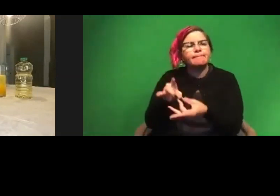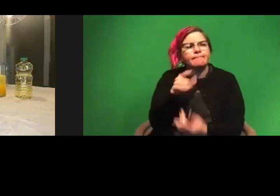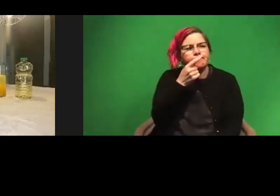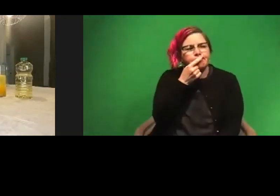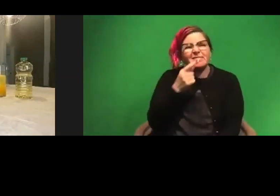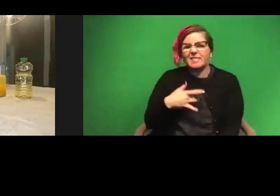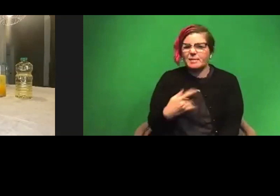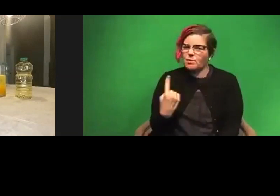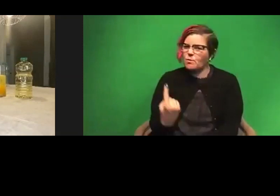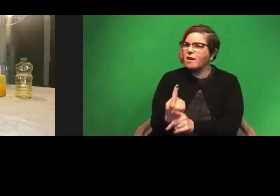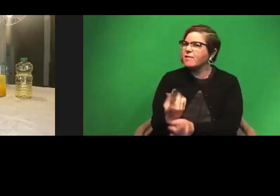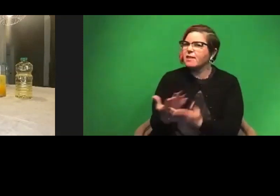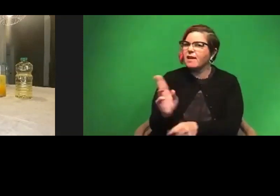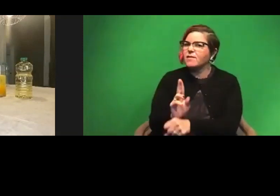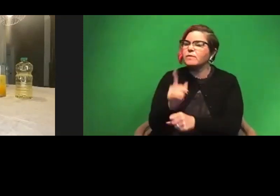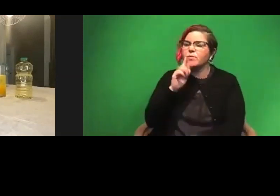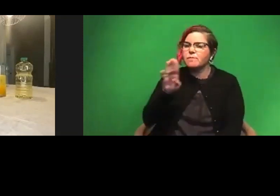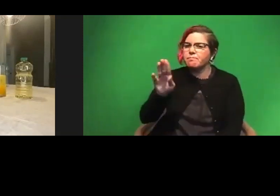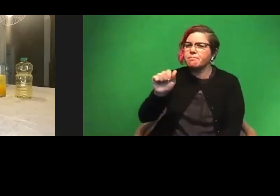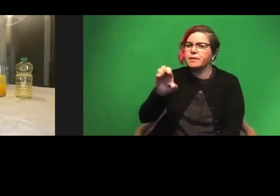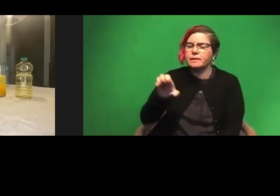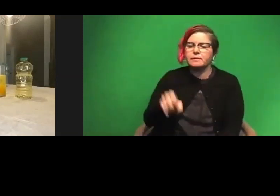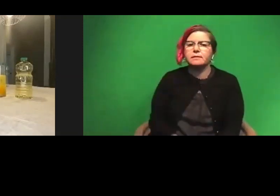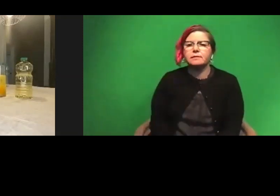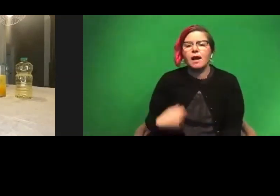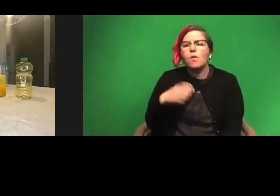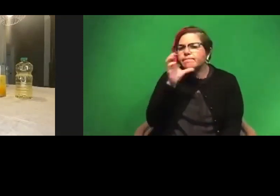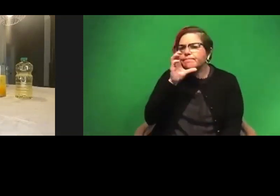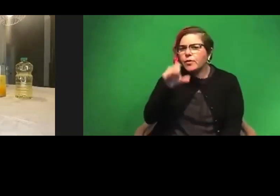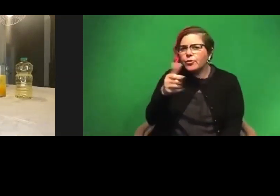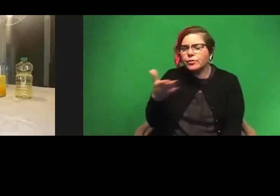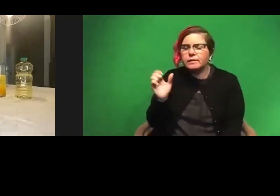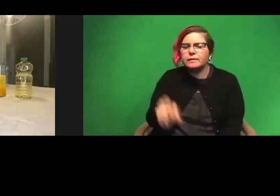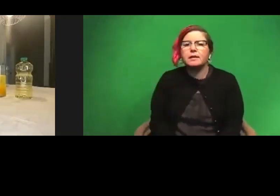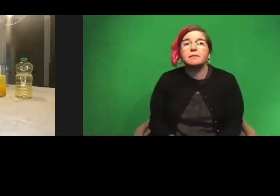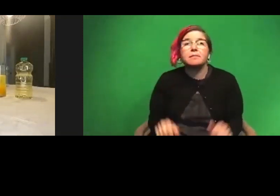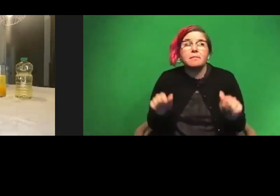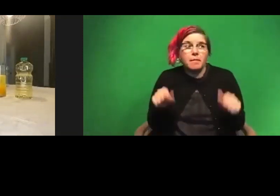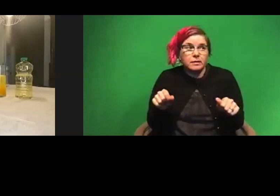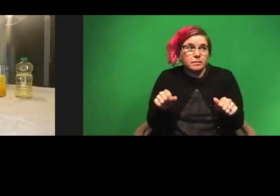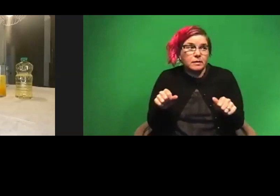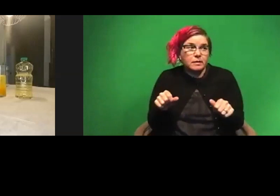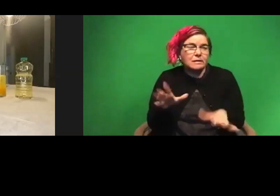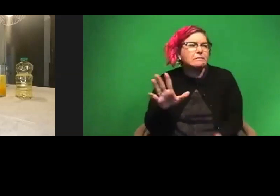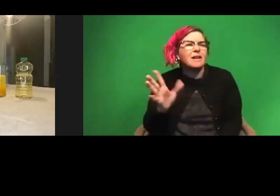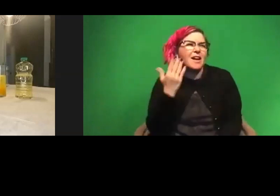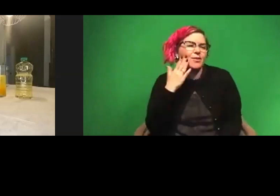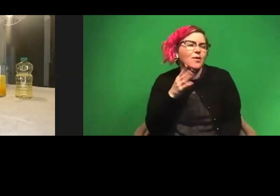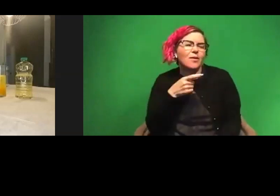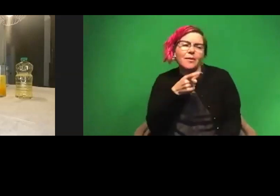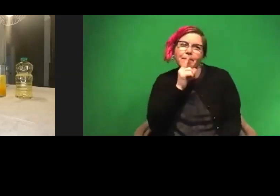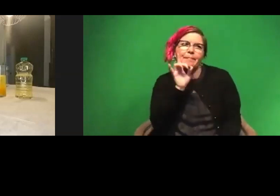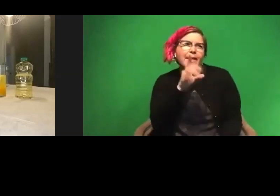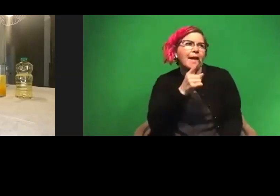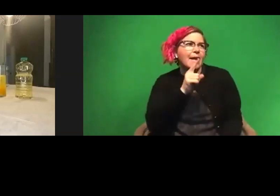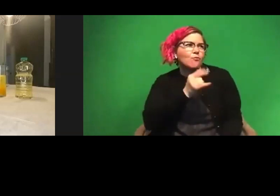only thing that I've used base wise in the kitchen. I can look for some other things though. Possibly. Yeah, I'll look into other things before I give you an answer. I don't want to give